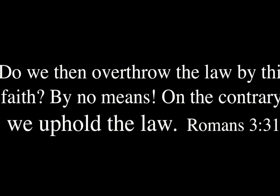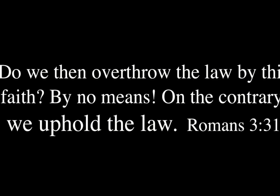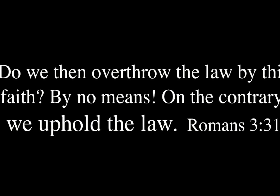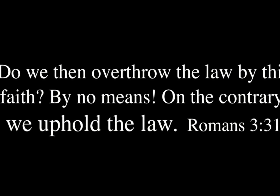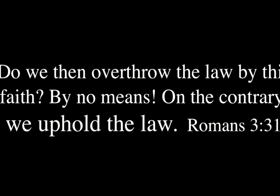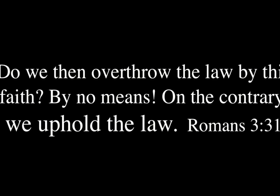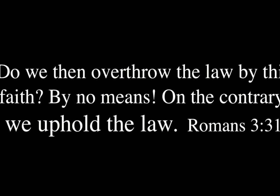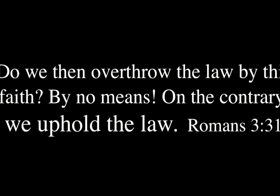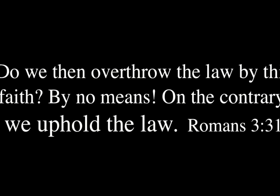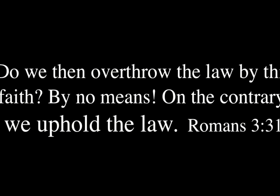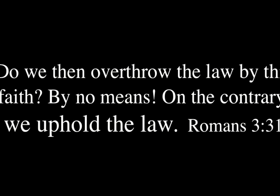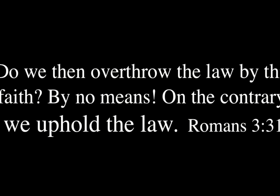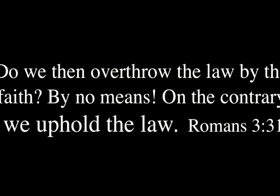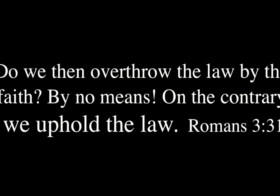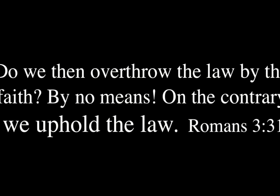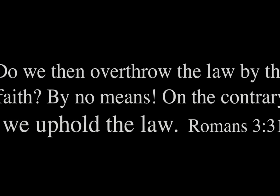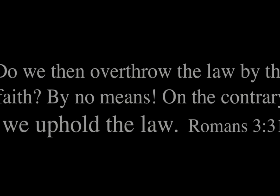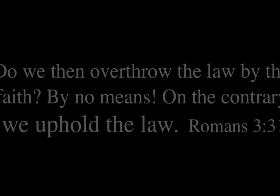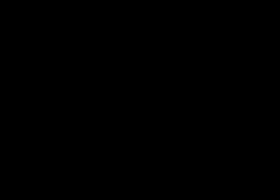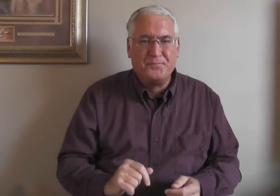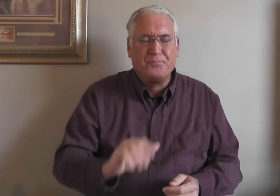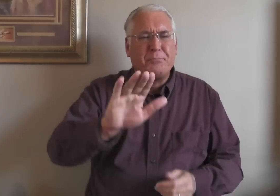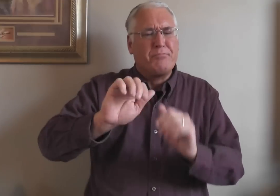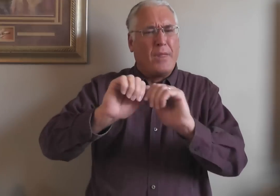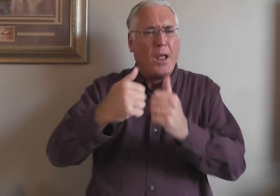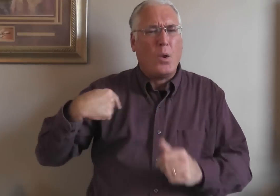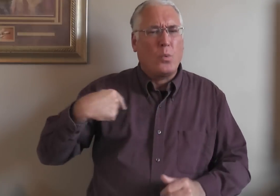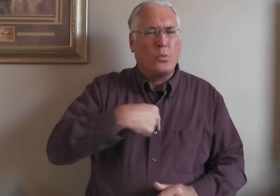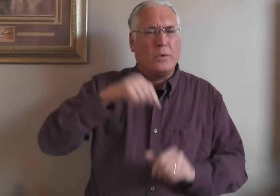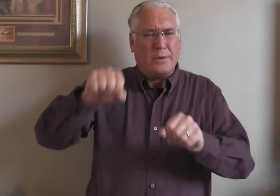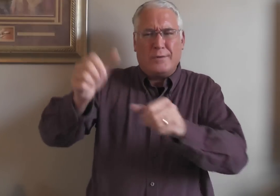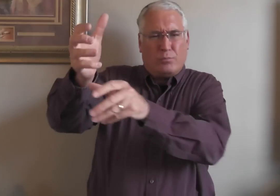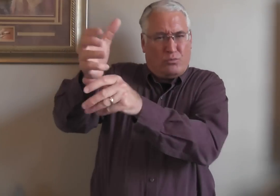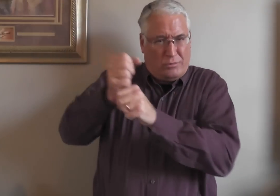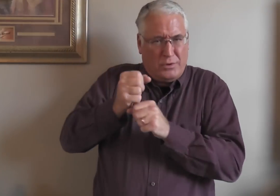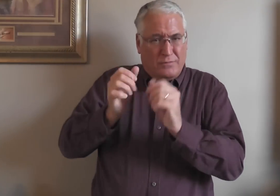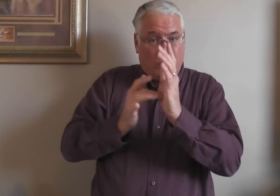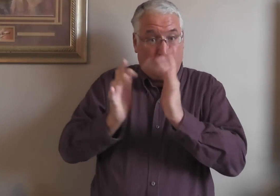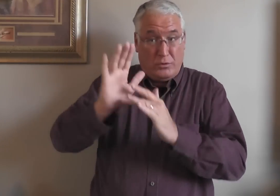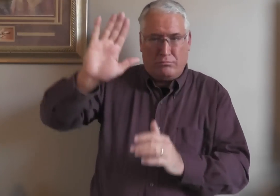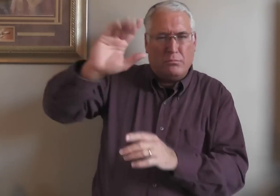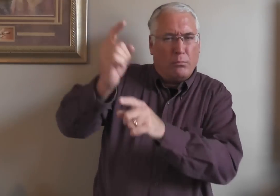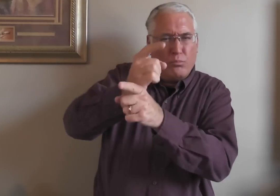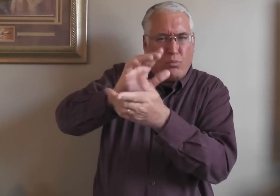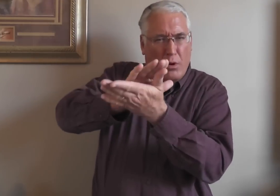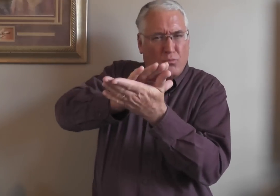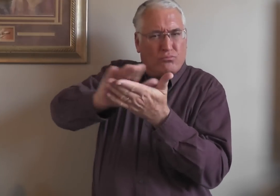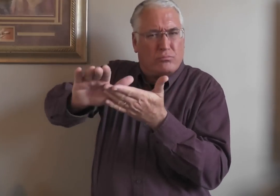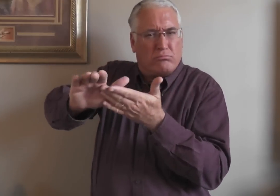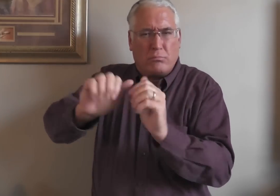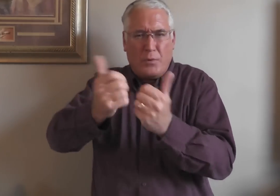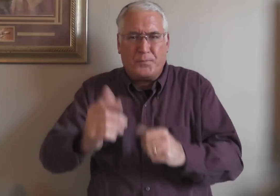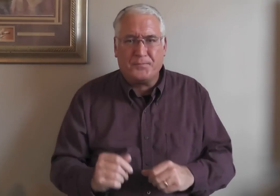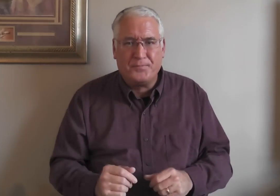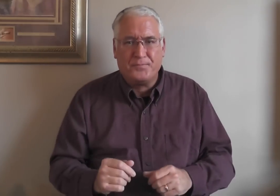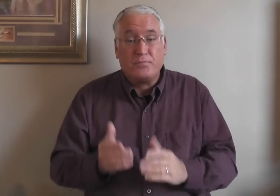means. On the contrary, we uphold the law. How can we receive Jesus' righteousness? How?